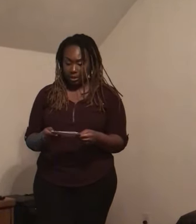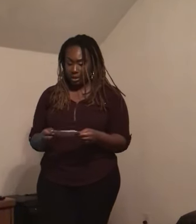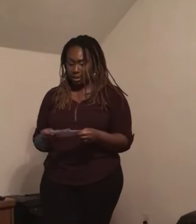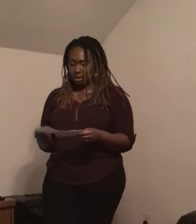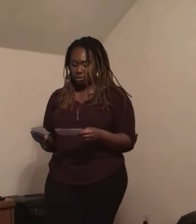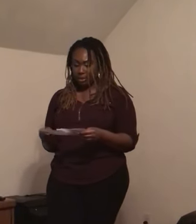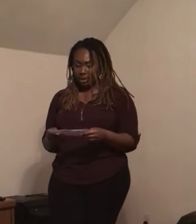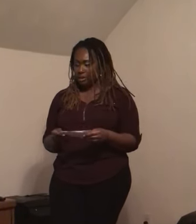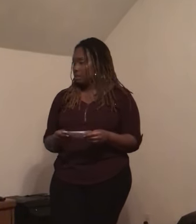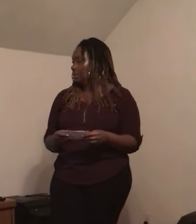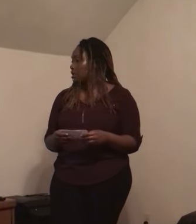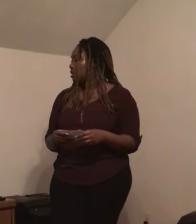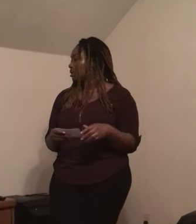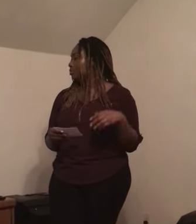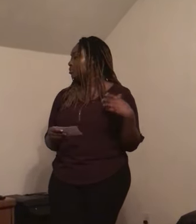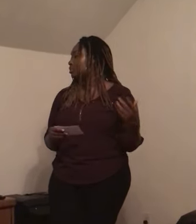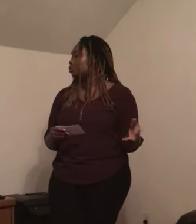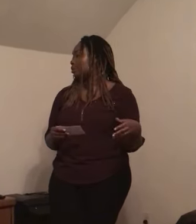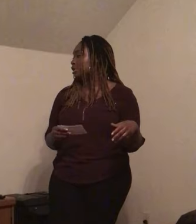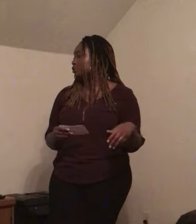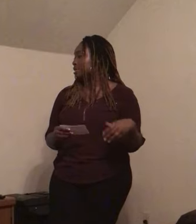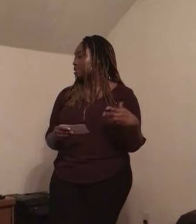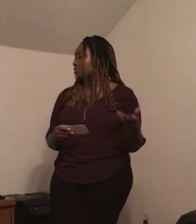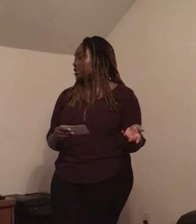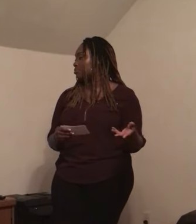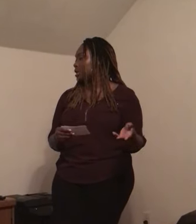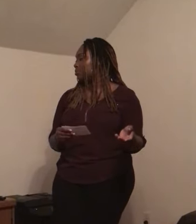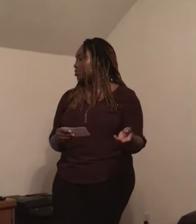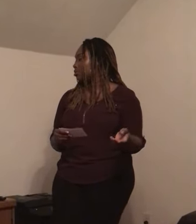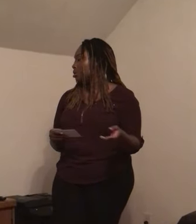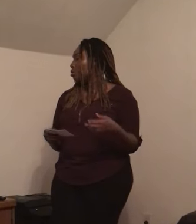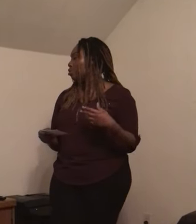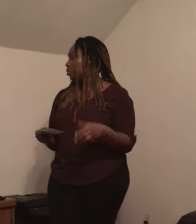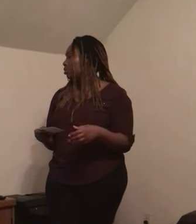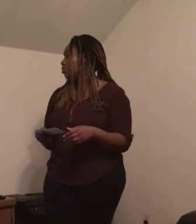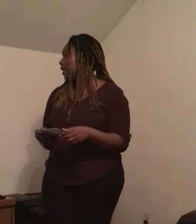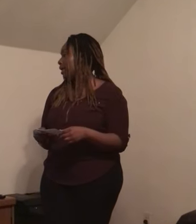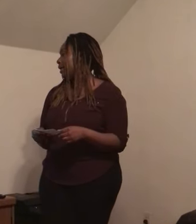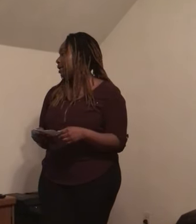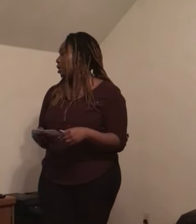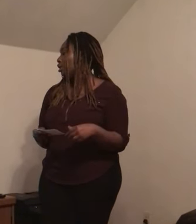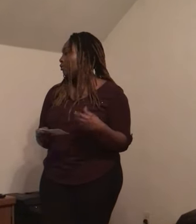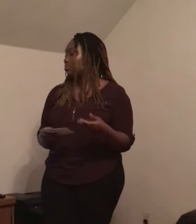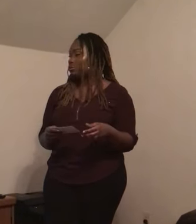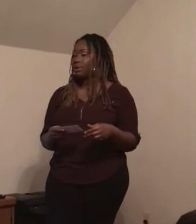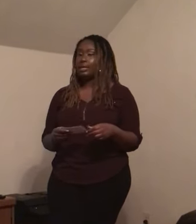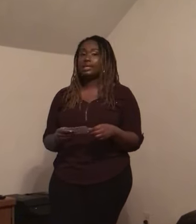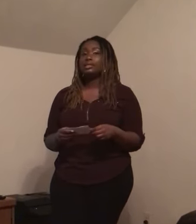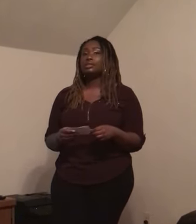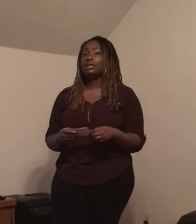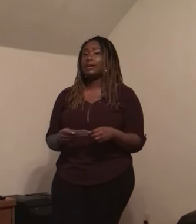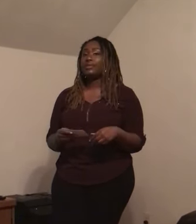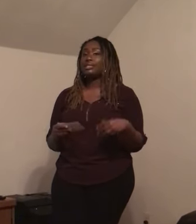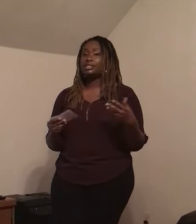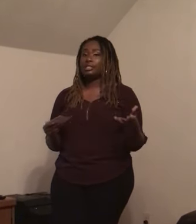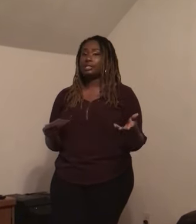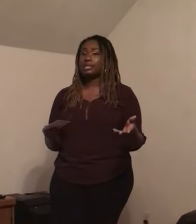300, 360 million people worldwide are reported to have a seriously